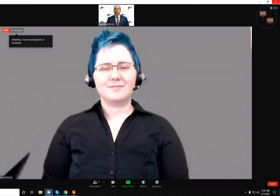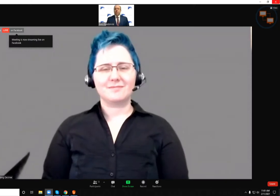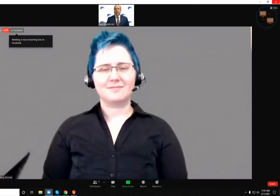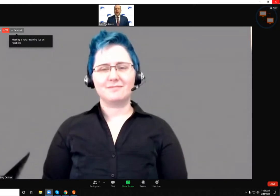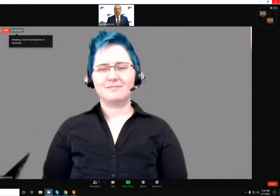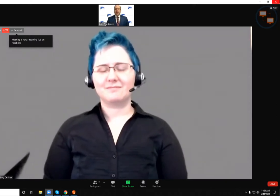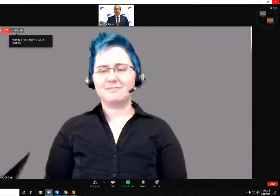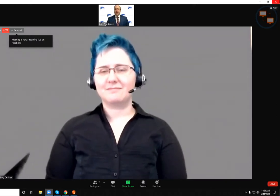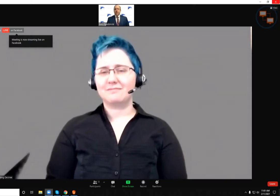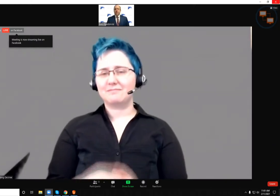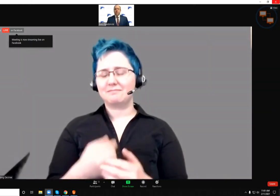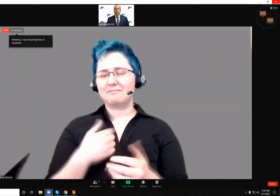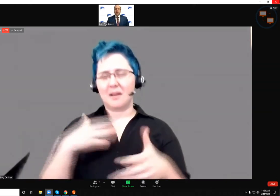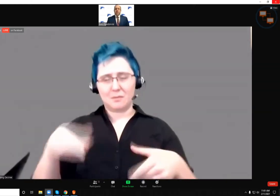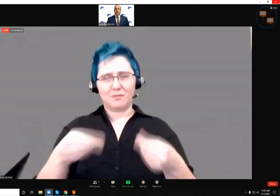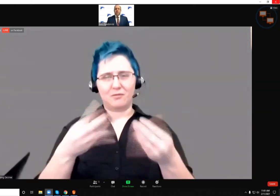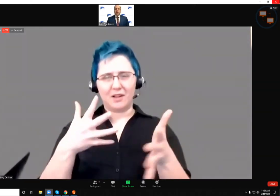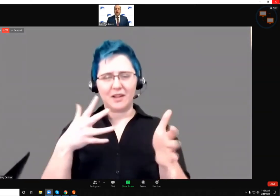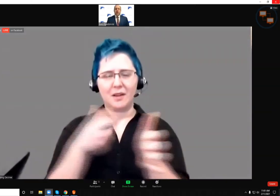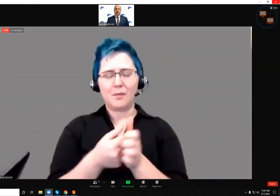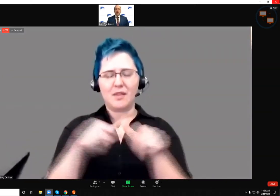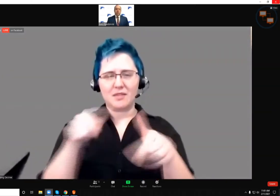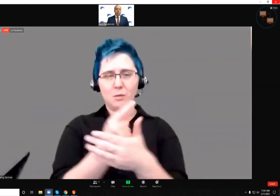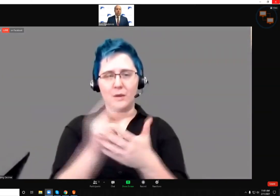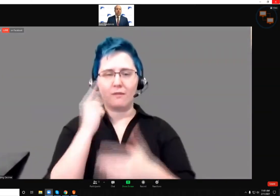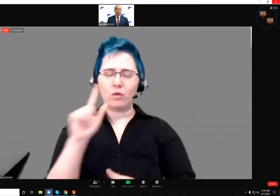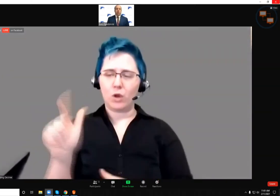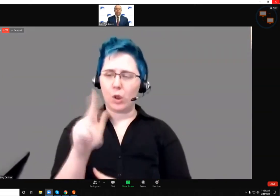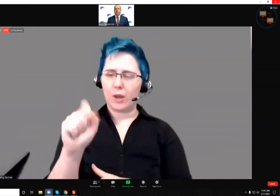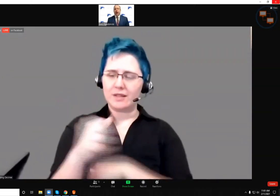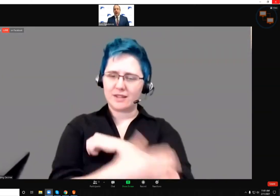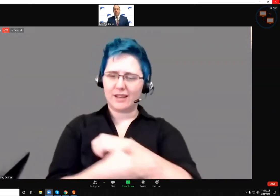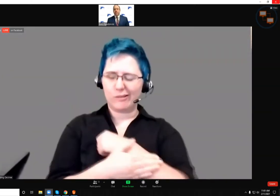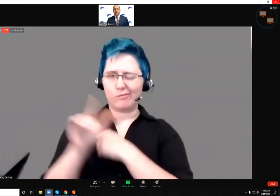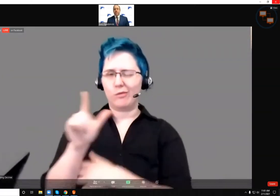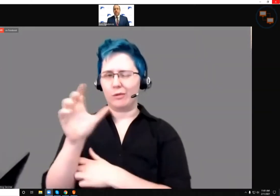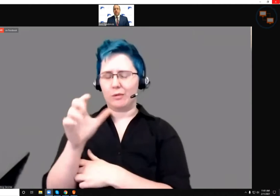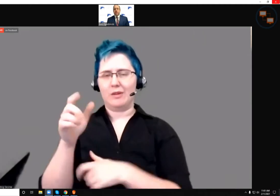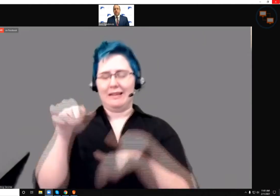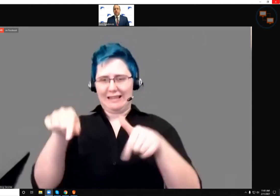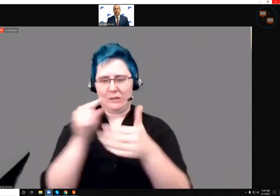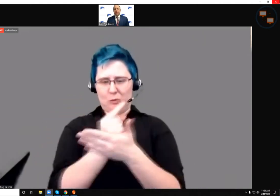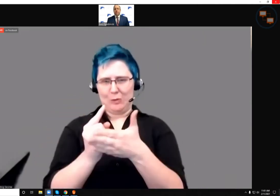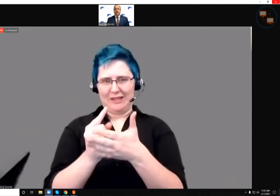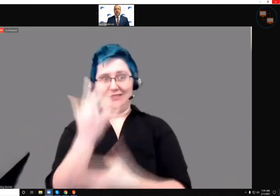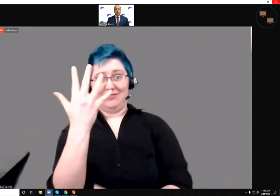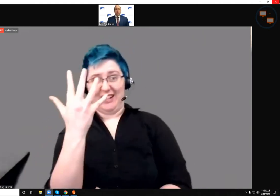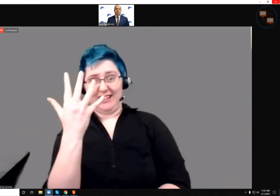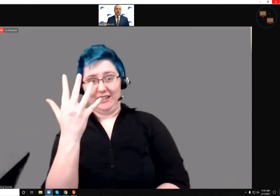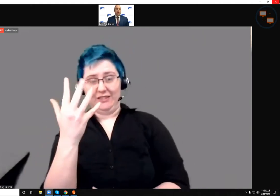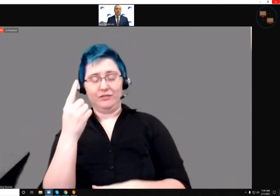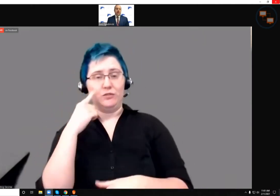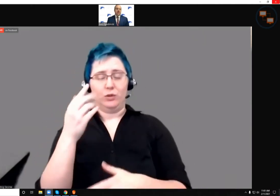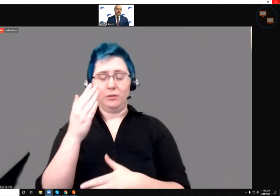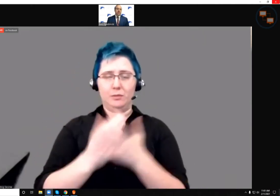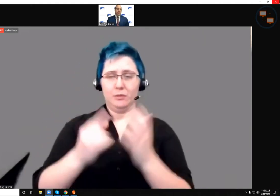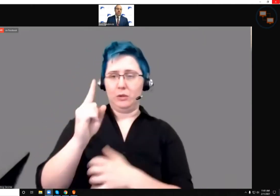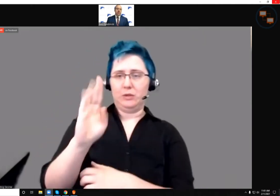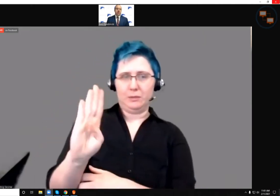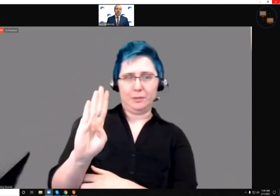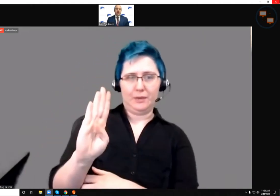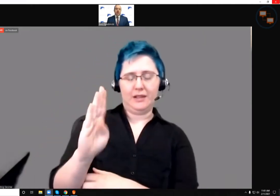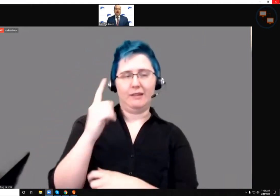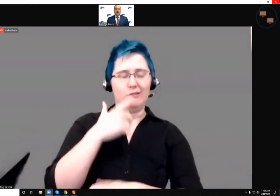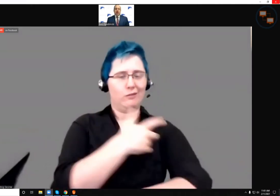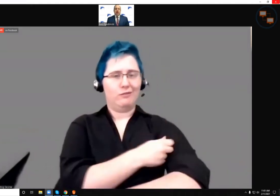I'd like to provide the update for this week for Lucas County, we're approaching week five of phase 1b vaccine distribution.